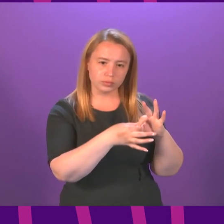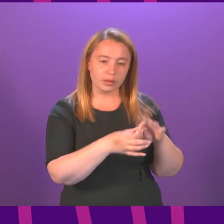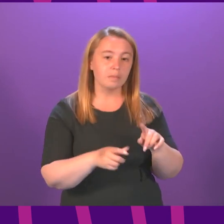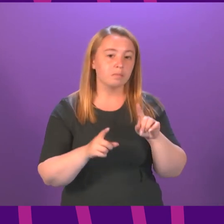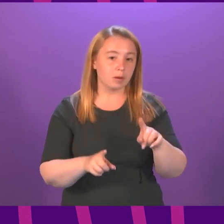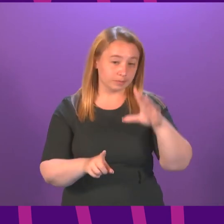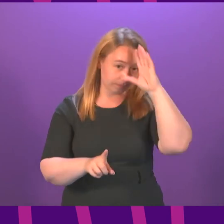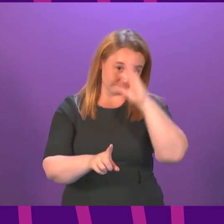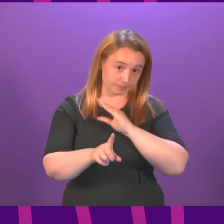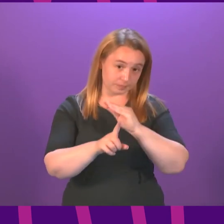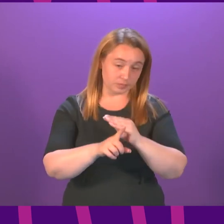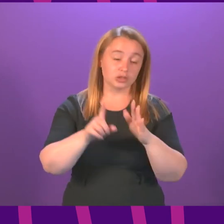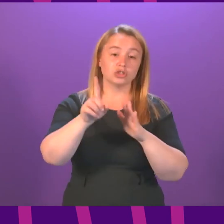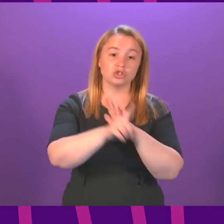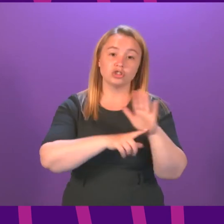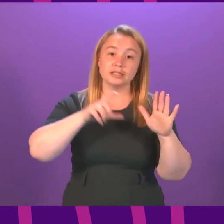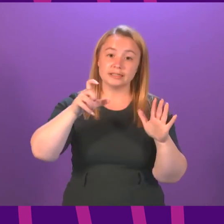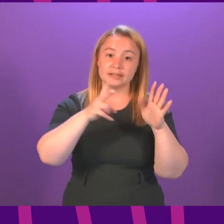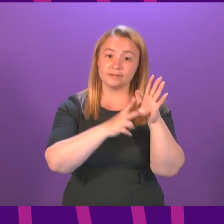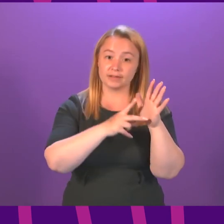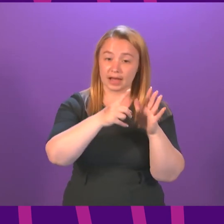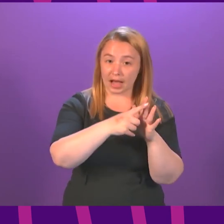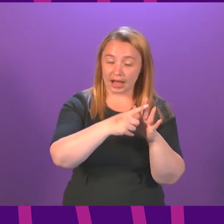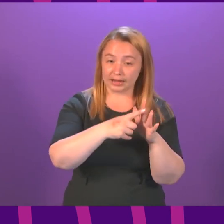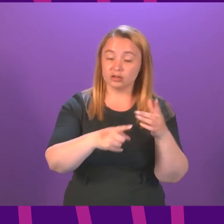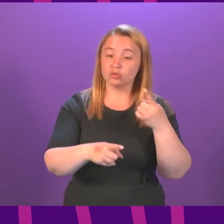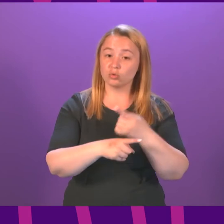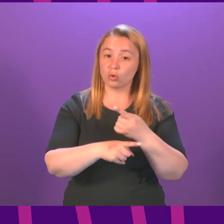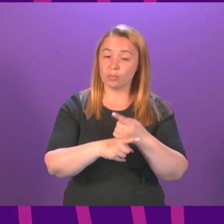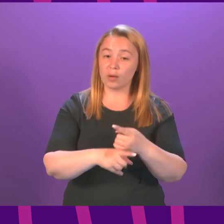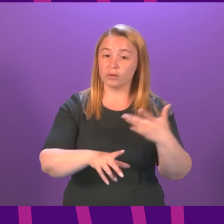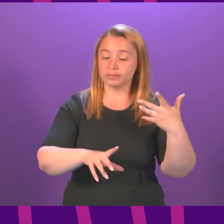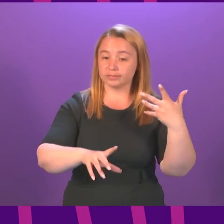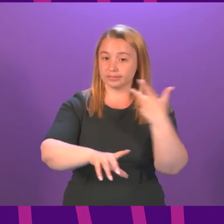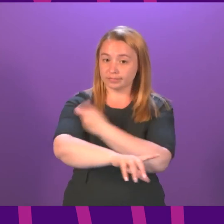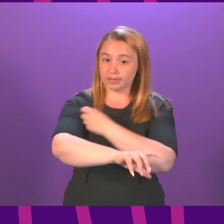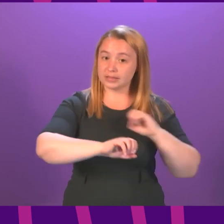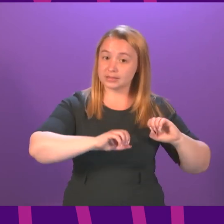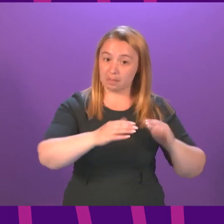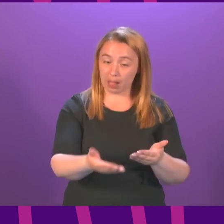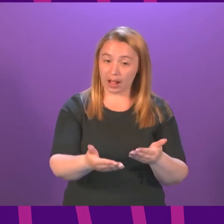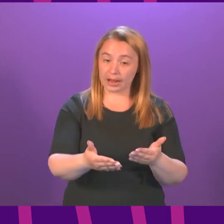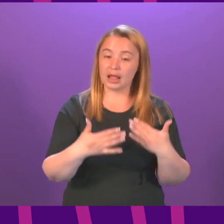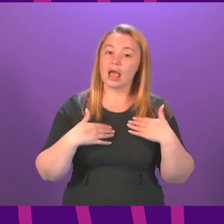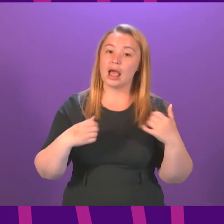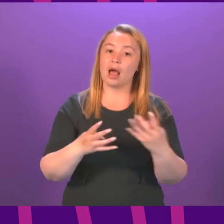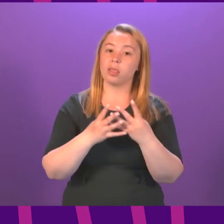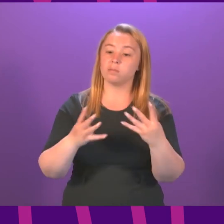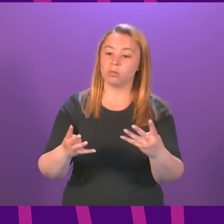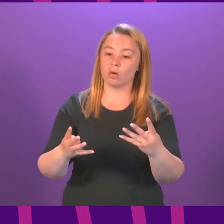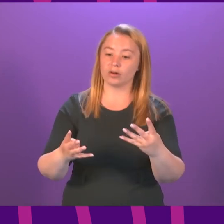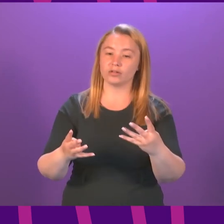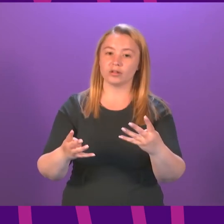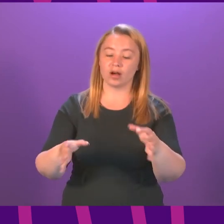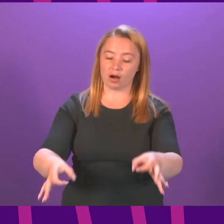with the latest advice from the JCVI where vaccine supplies allow we are bringing forward our health boards are bringing forward the second dose of